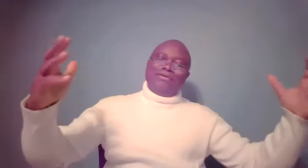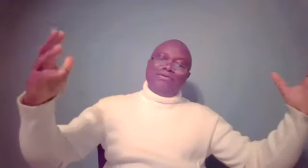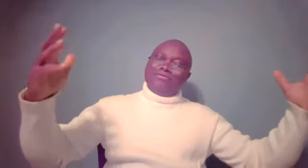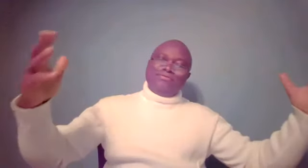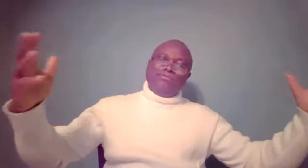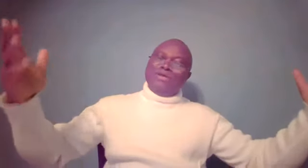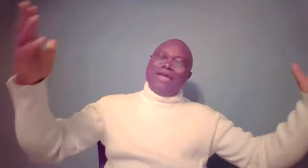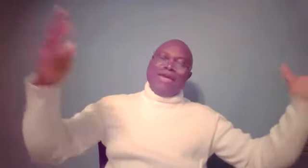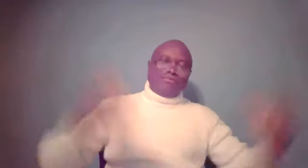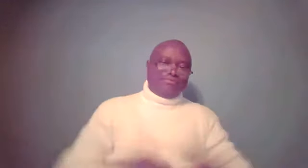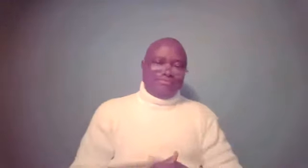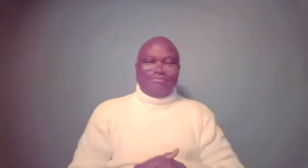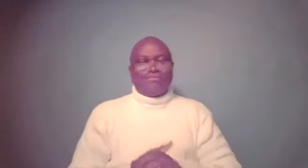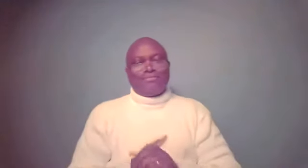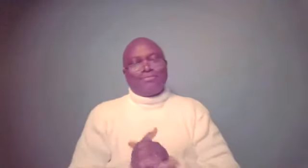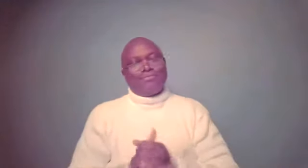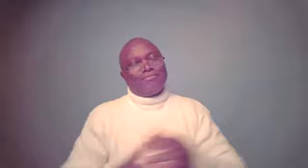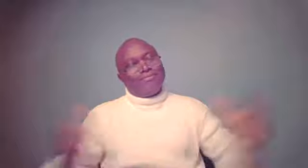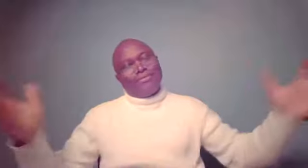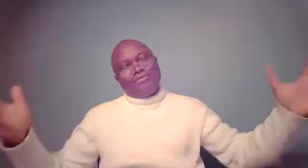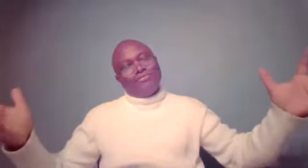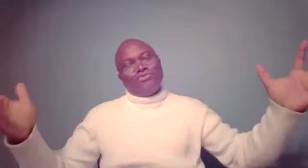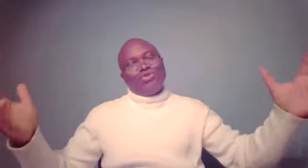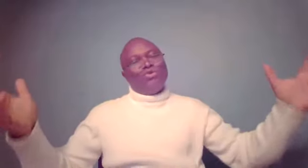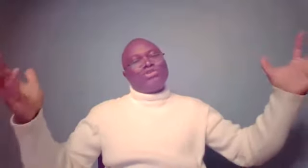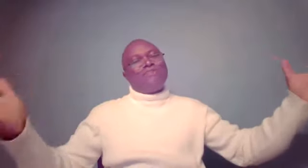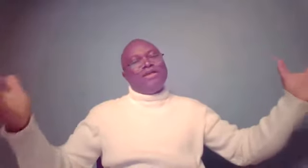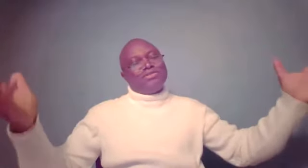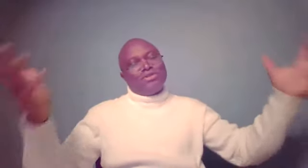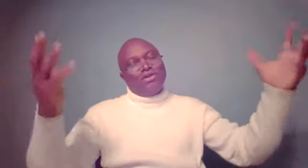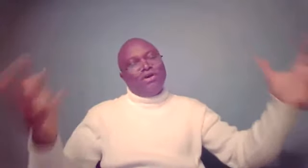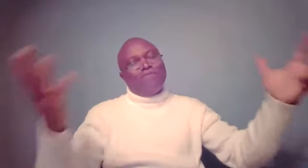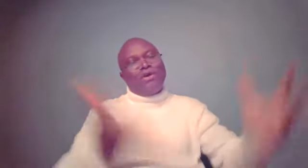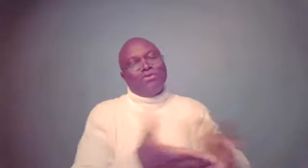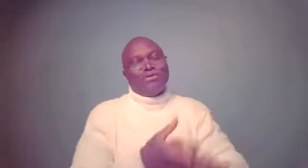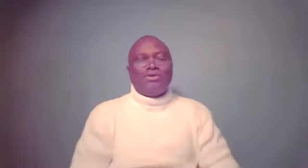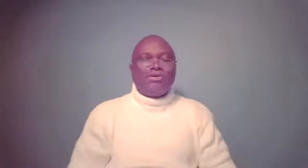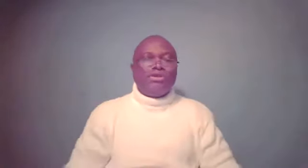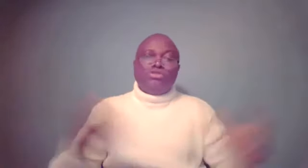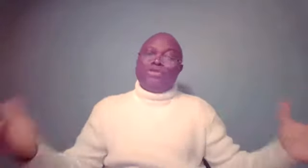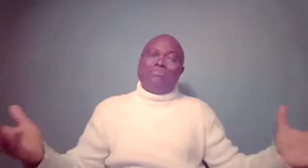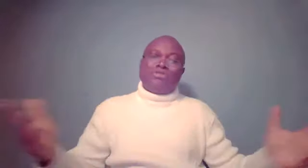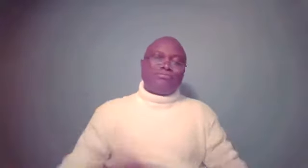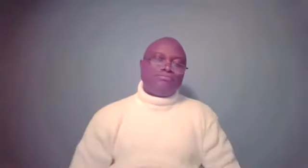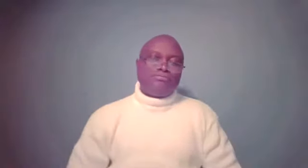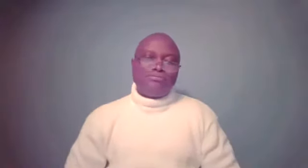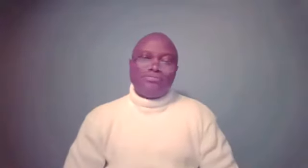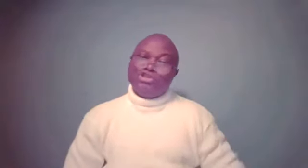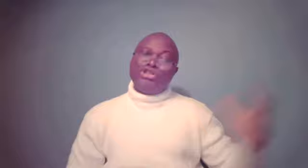One day, one two servants of Pharaoh dreamt, a